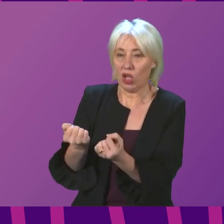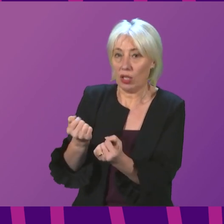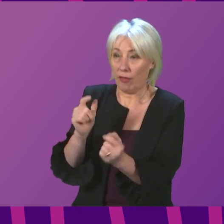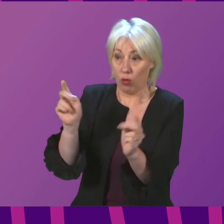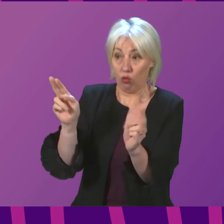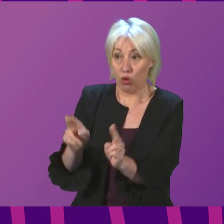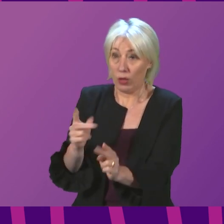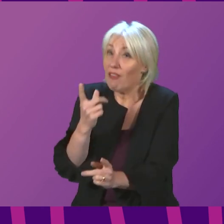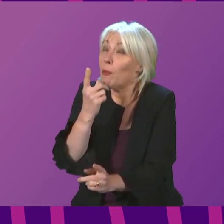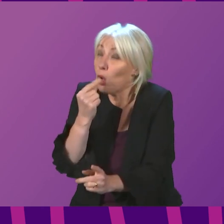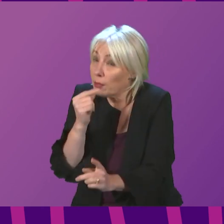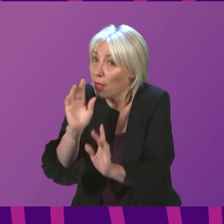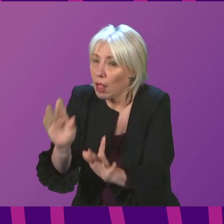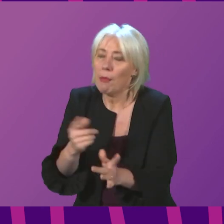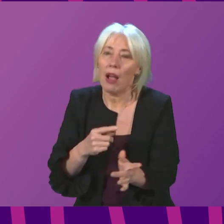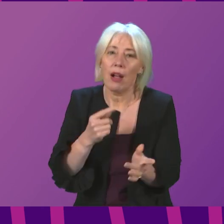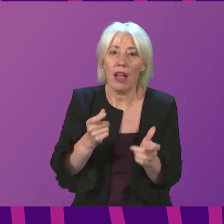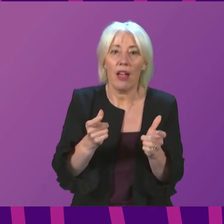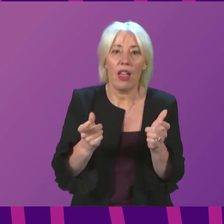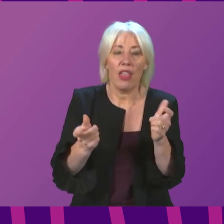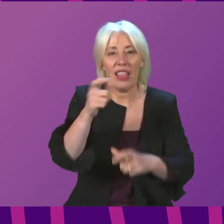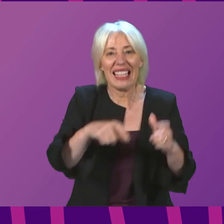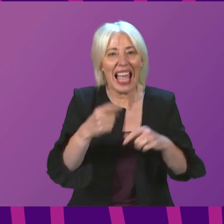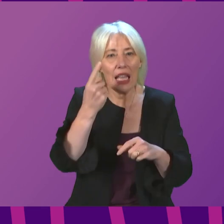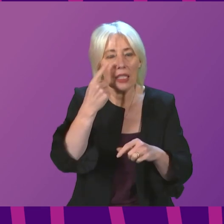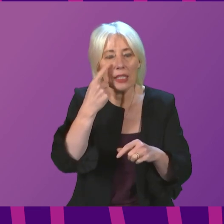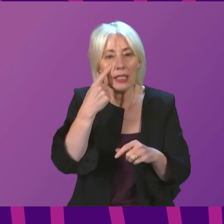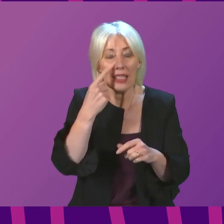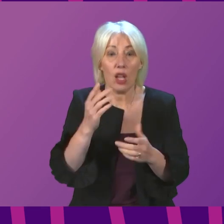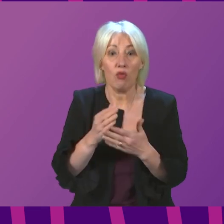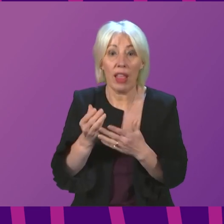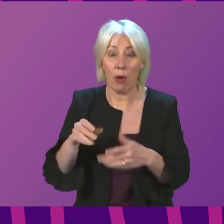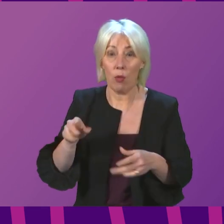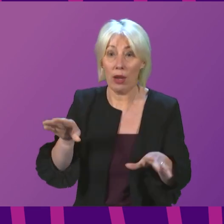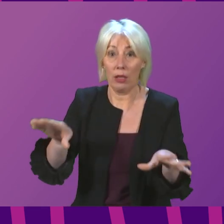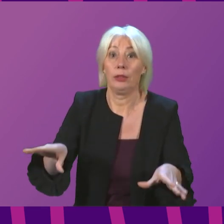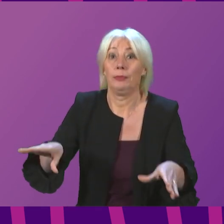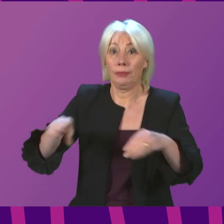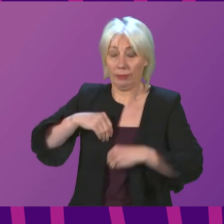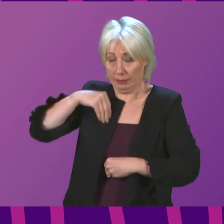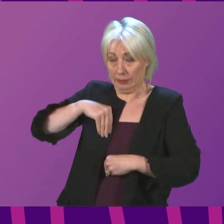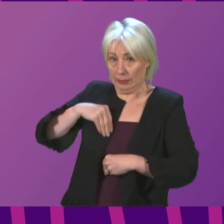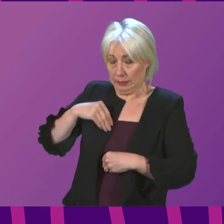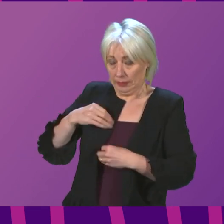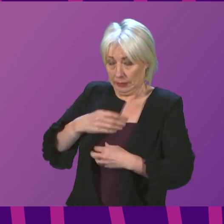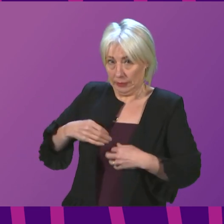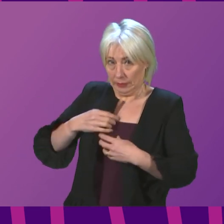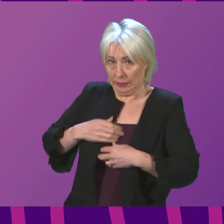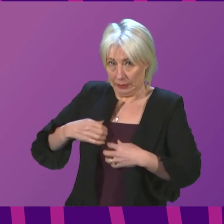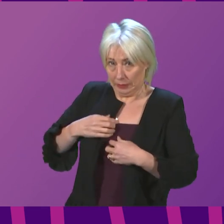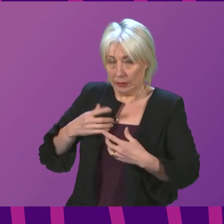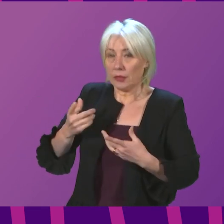The science that Anna Sarwar asked me to give is all to do with the incubation period. We know that people can